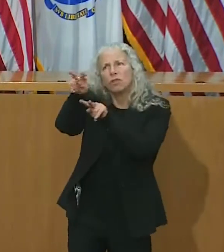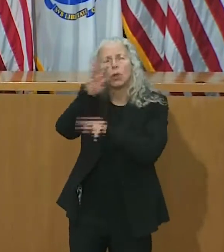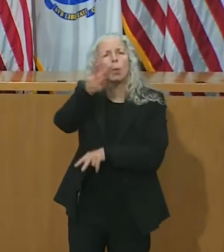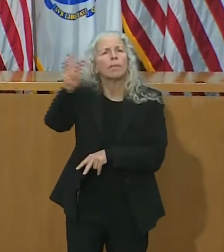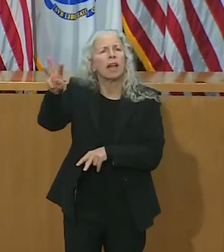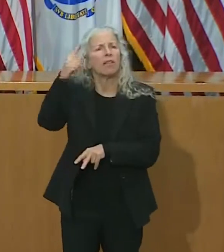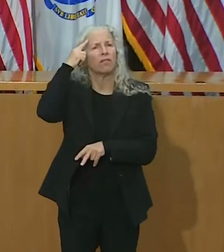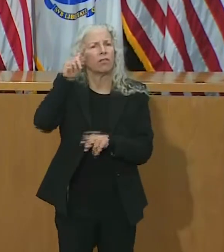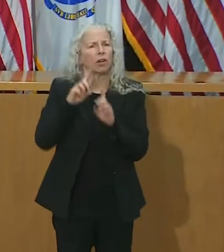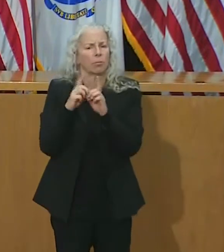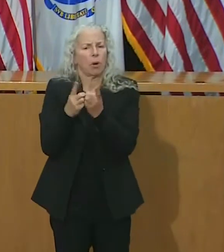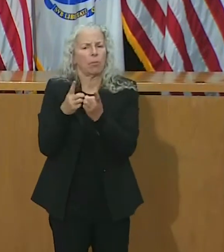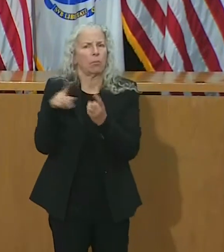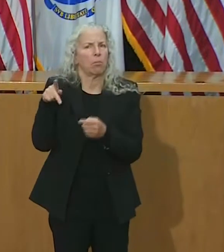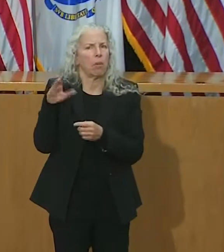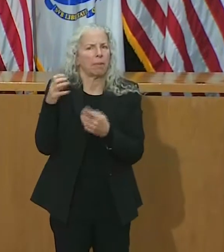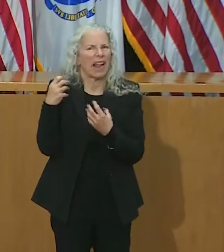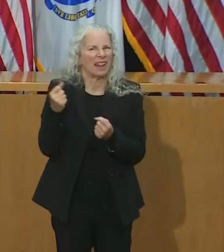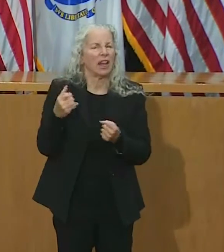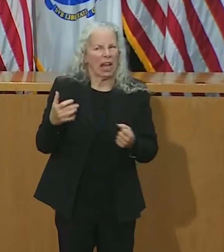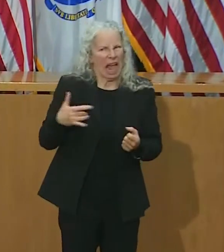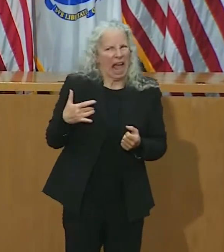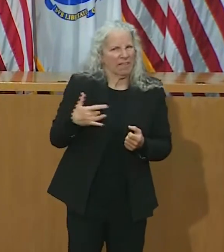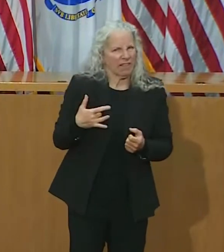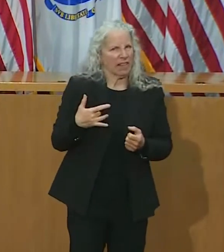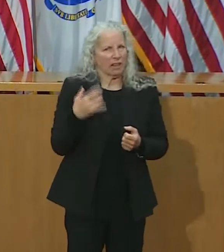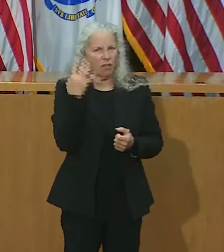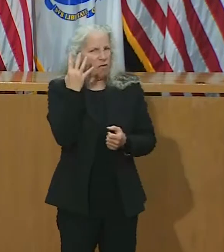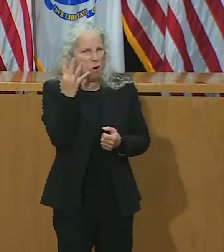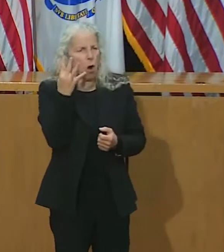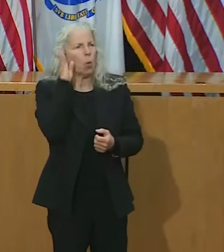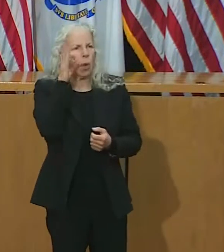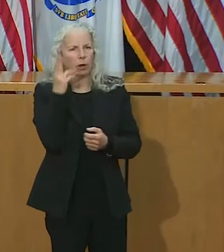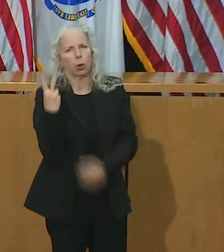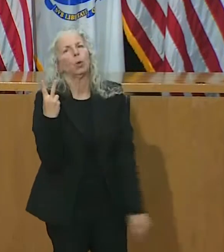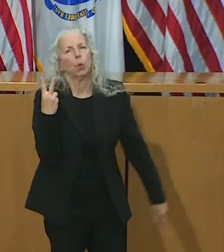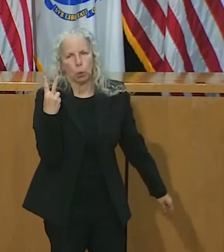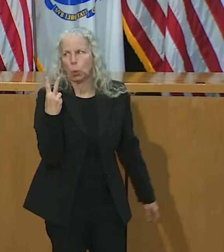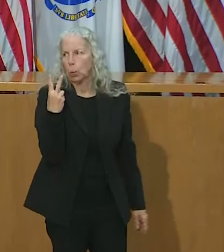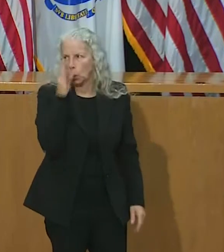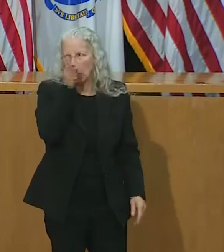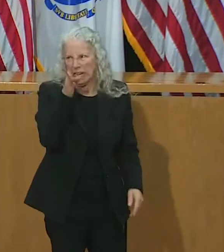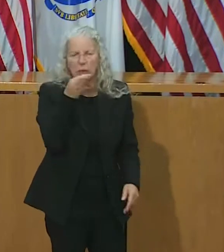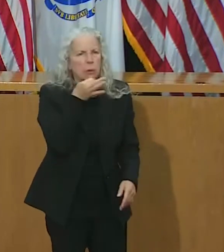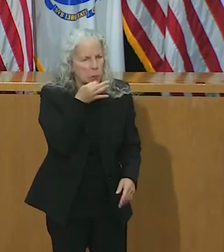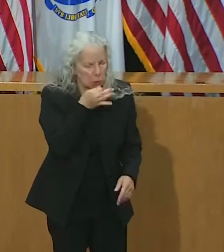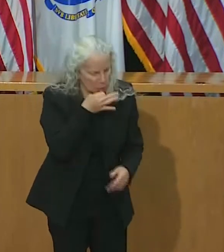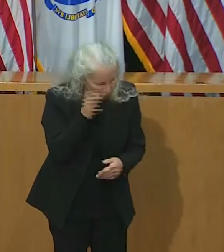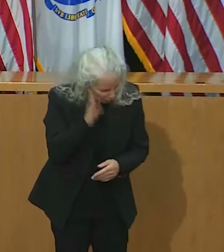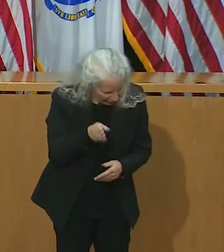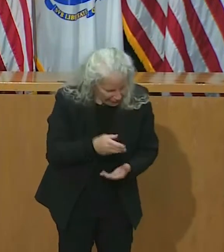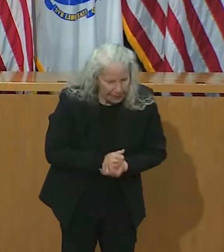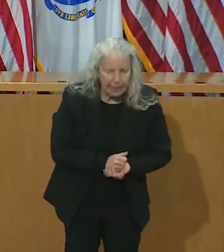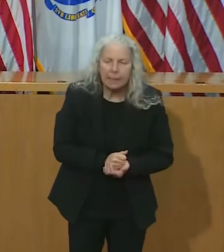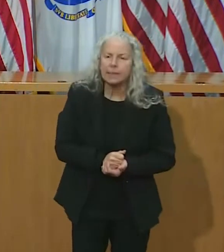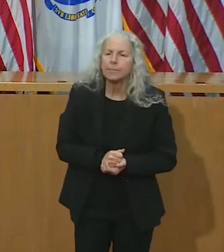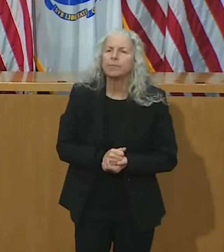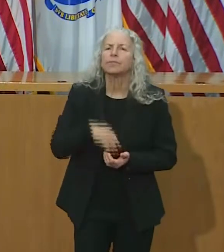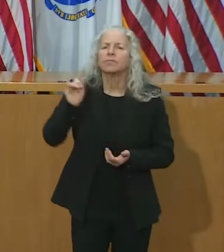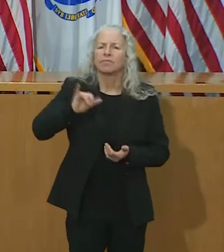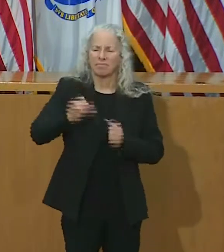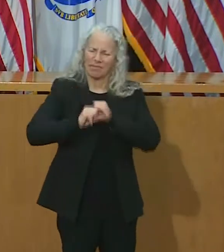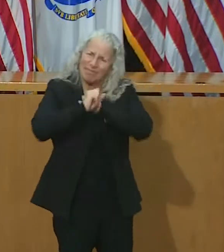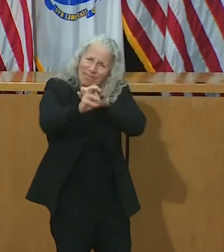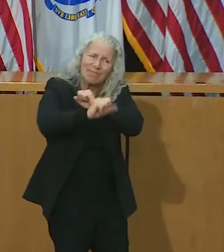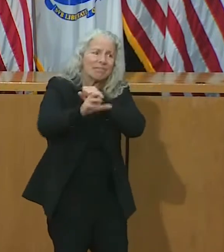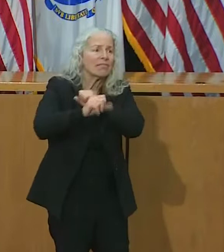expect two of our neighboring states will be added to high-risk states. This alert is also part of a larger campaign to higher-risk